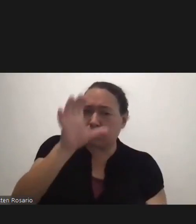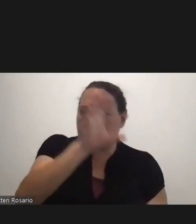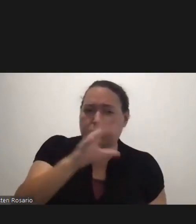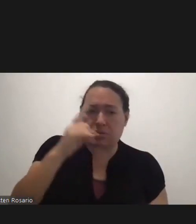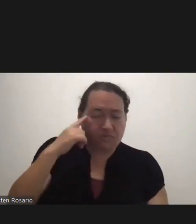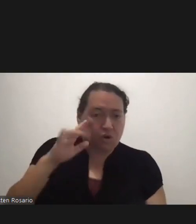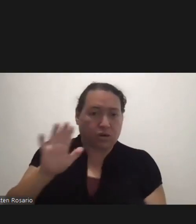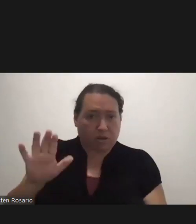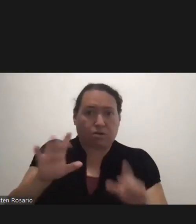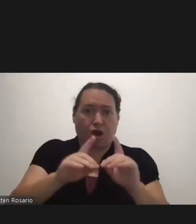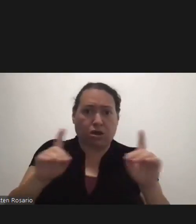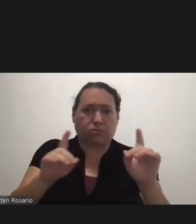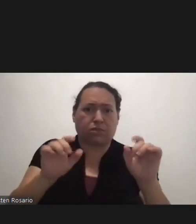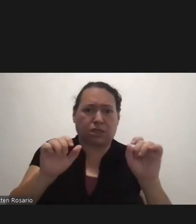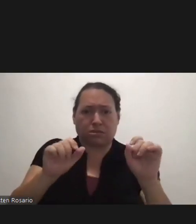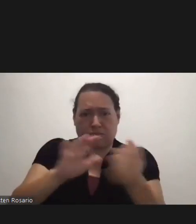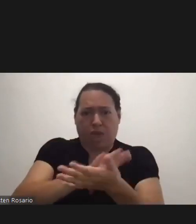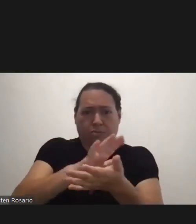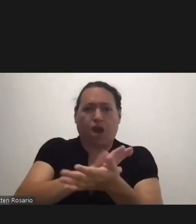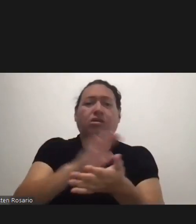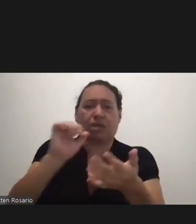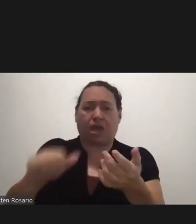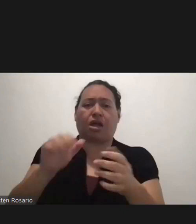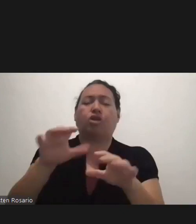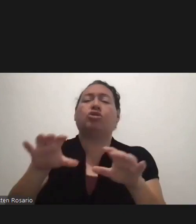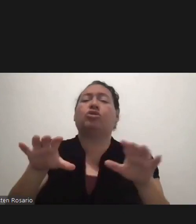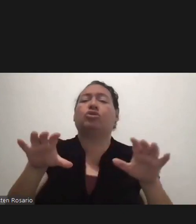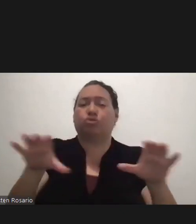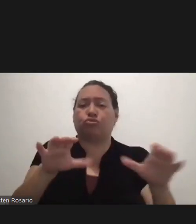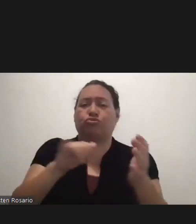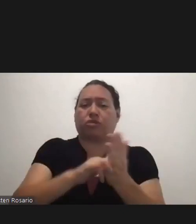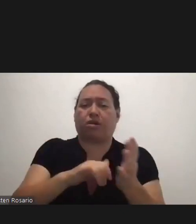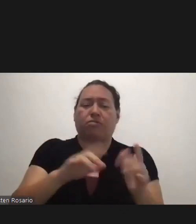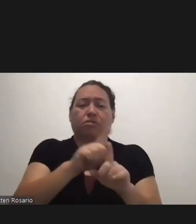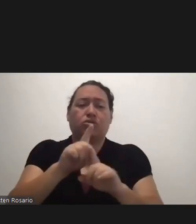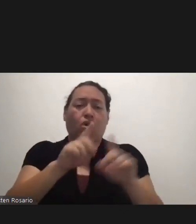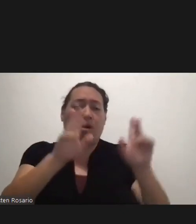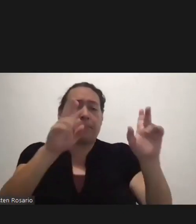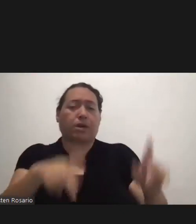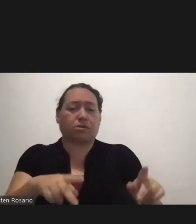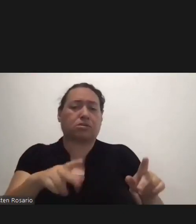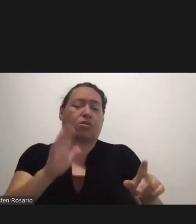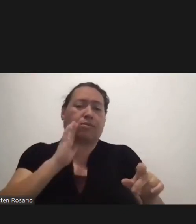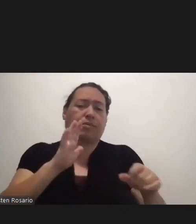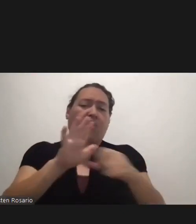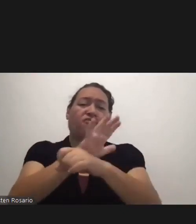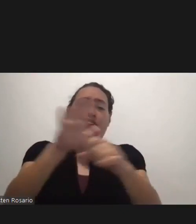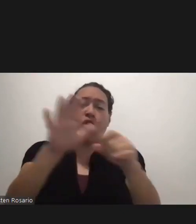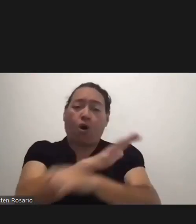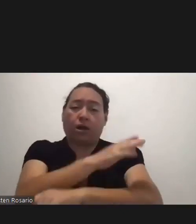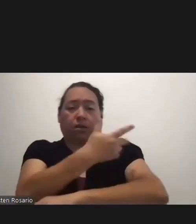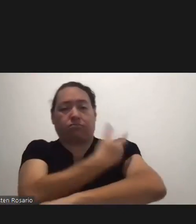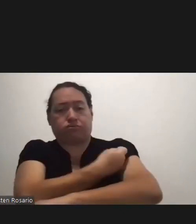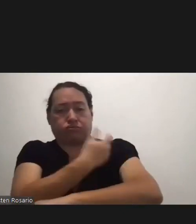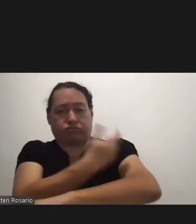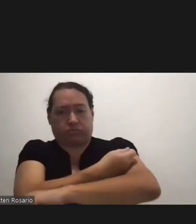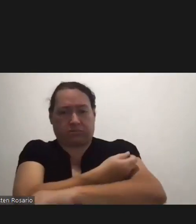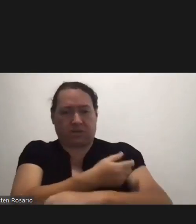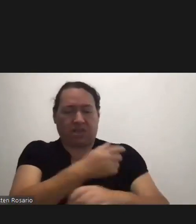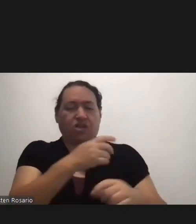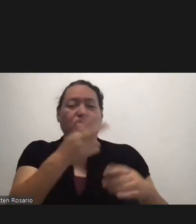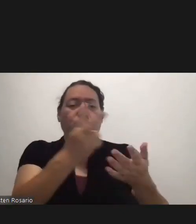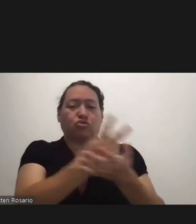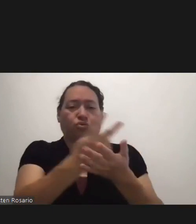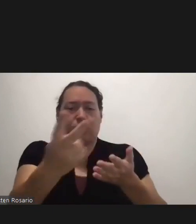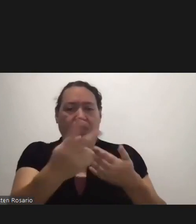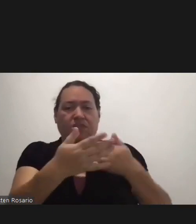I'd also like to remind our community That a person is considered fully vaccinated Two weeks after their